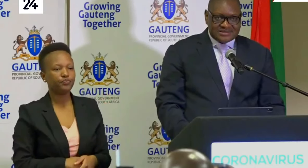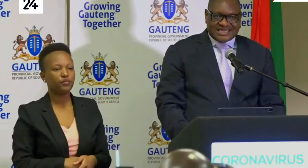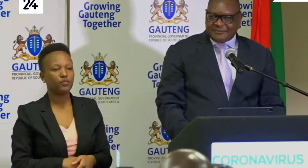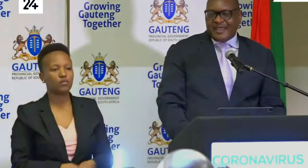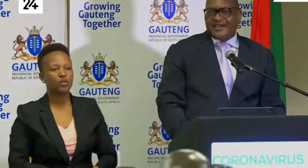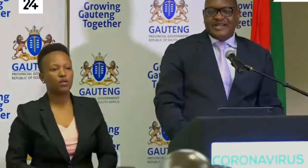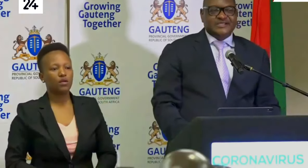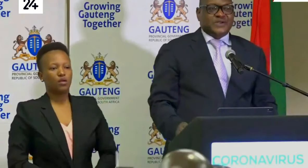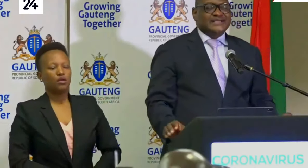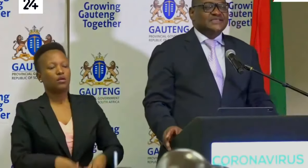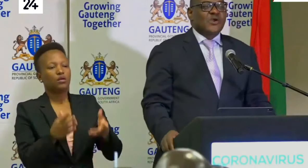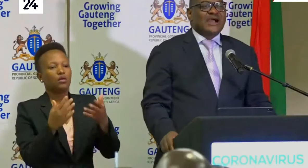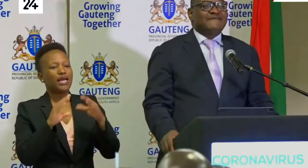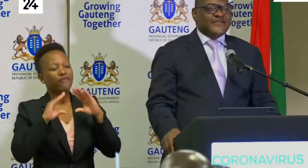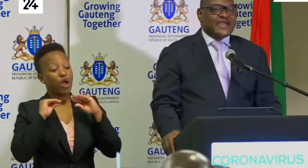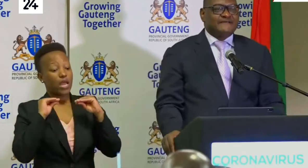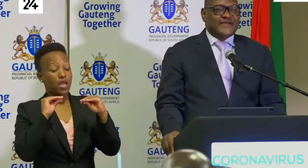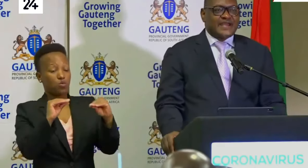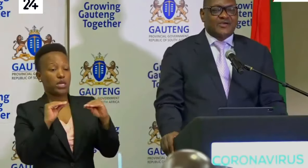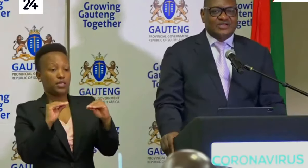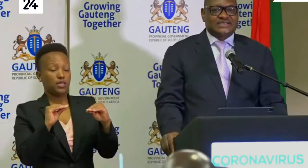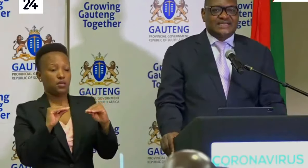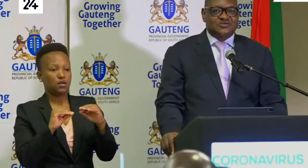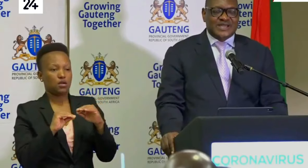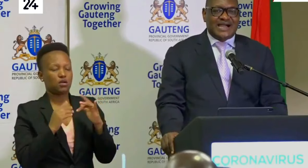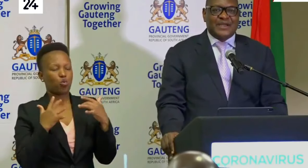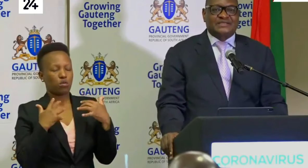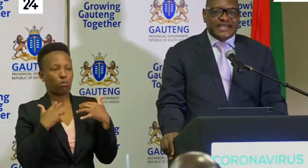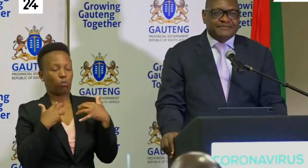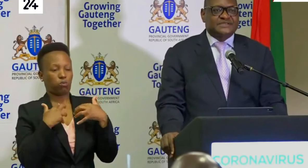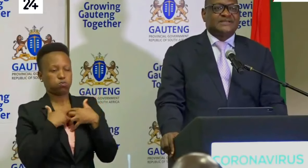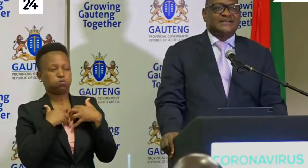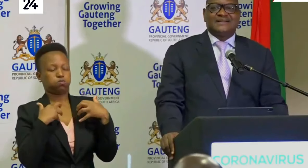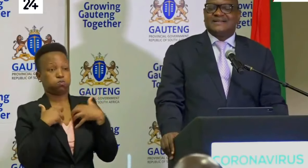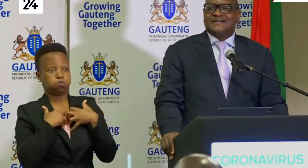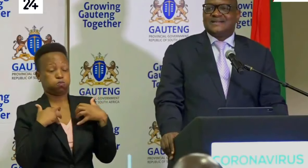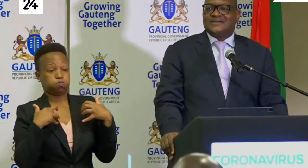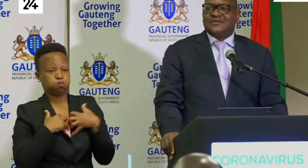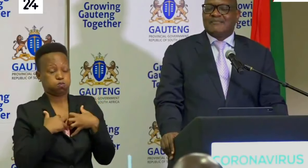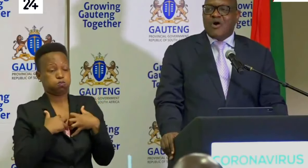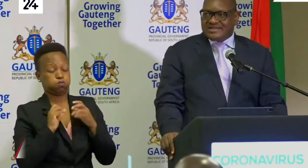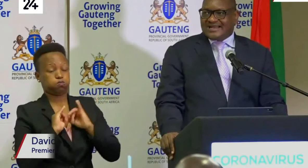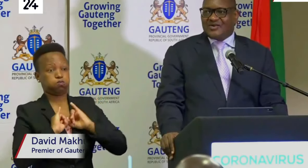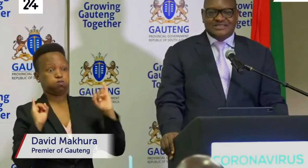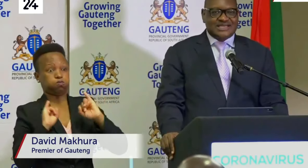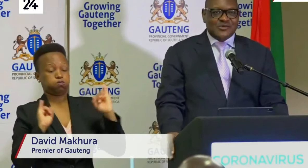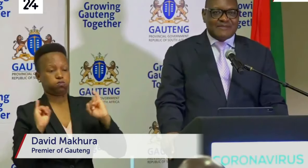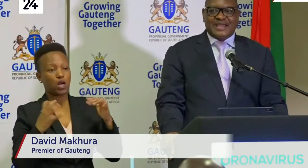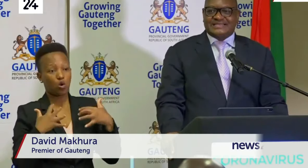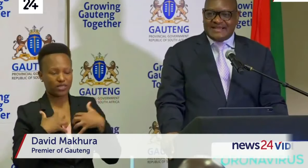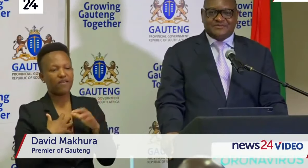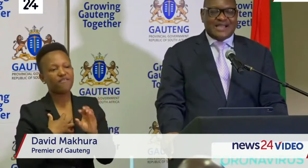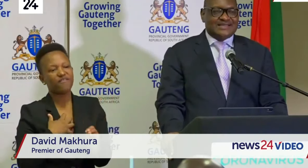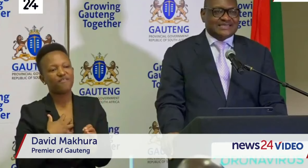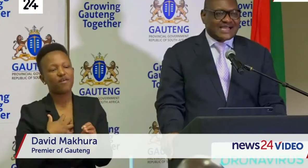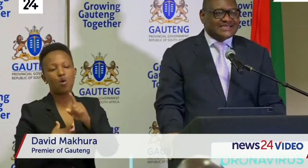Just speaking on education, we are very, very concerned. We are perturbed. We are more than concerned. we are